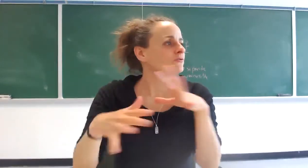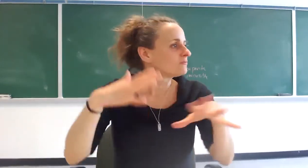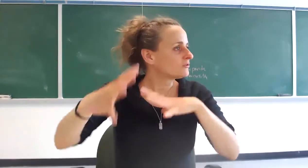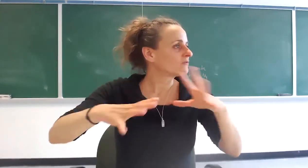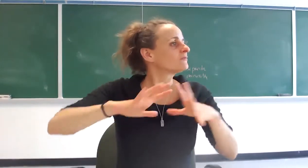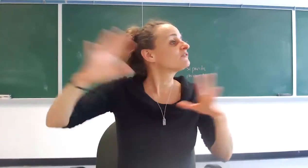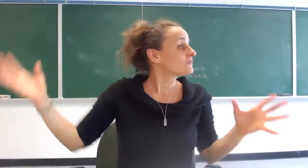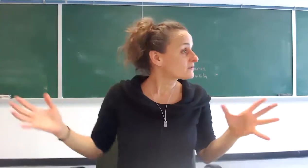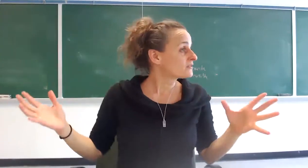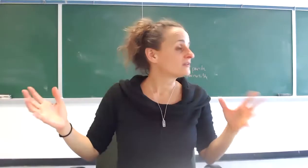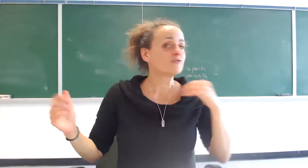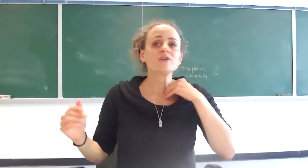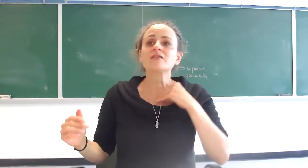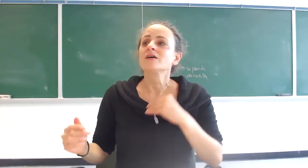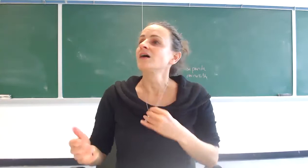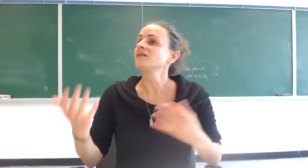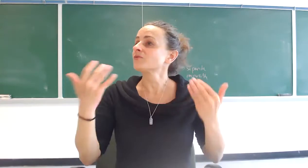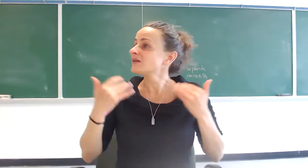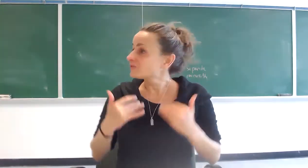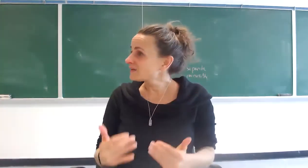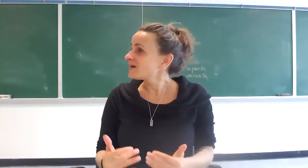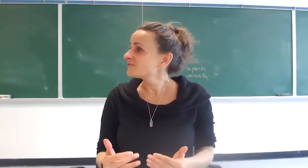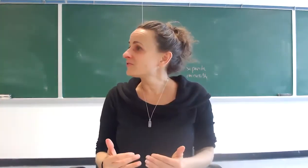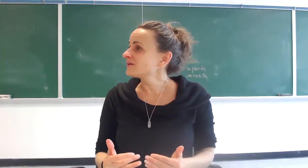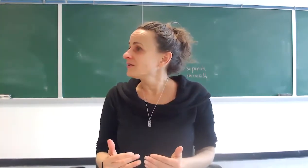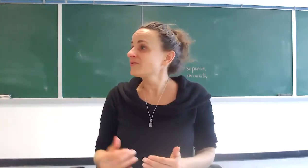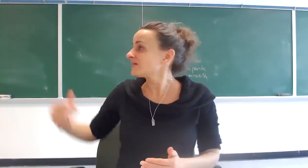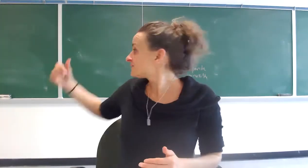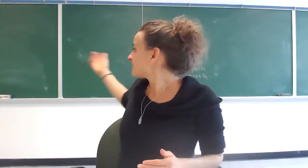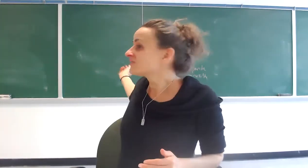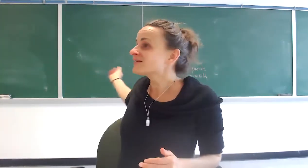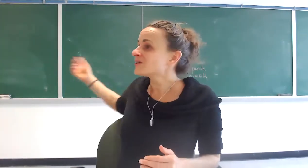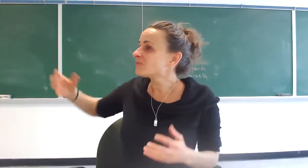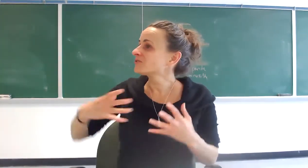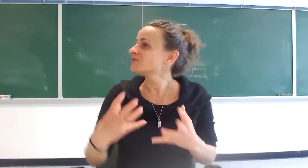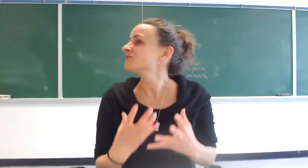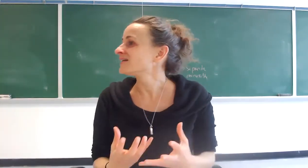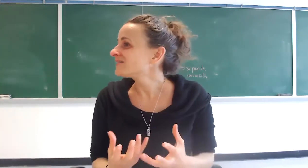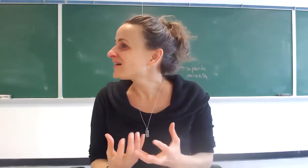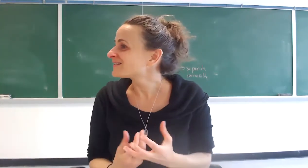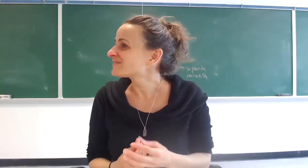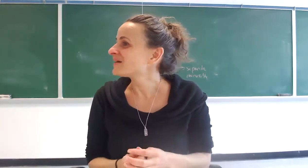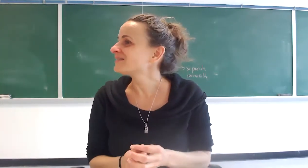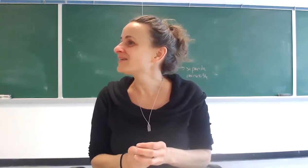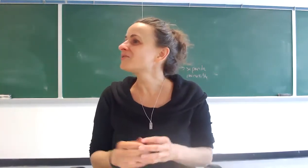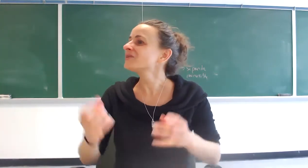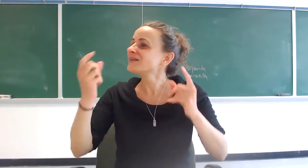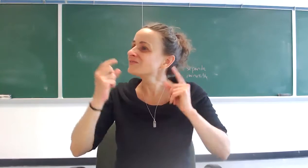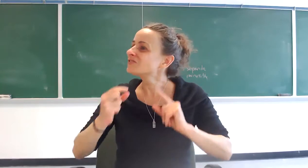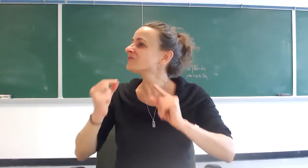you know give up something in their faith and they're ready to die for it well that's definitely a point which you cannot touch right they're willing even to